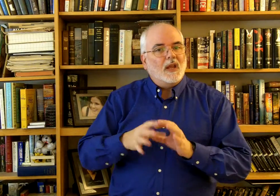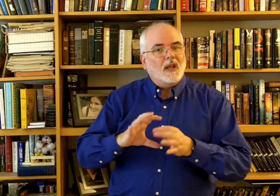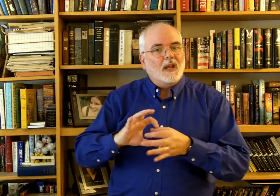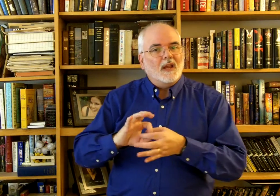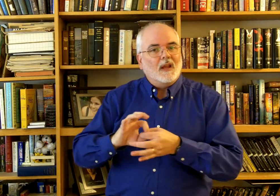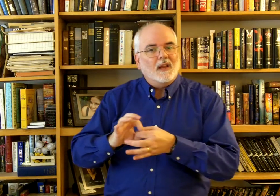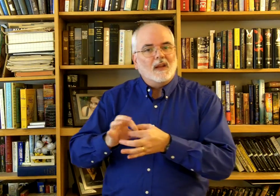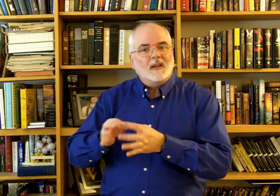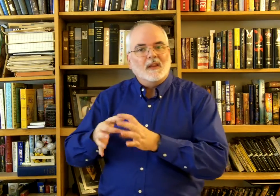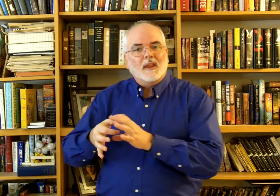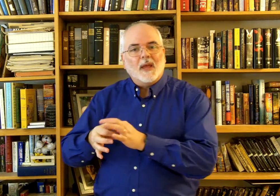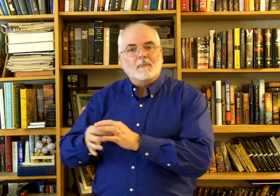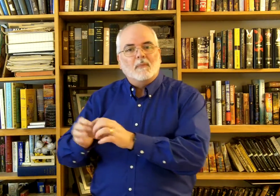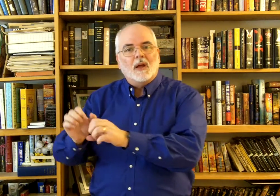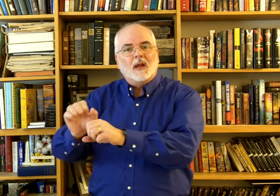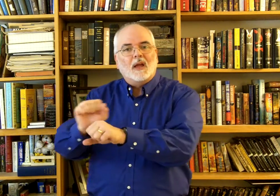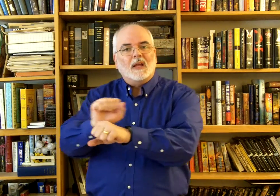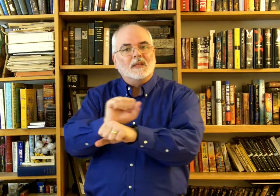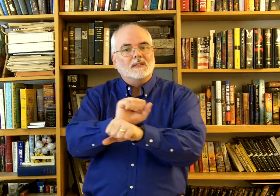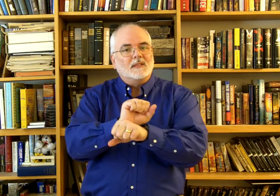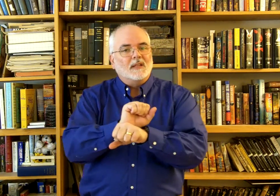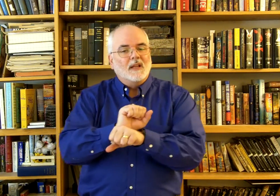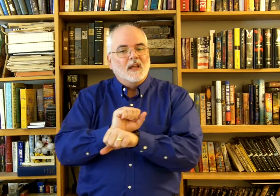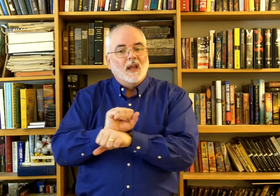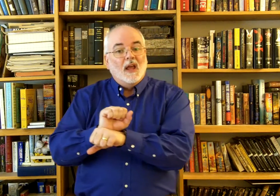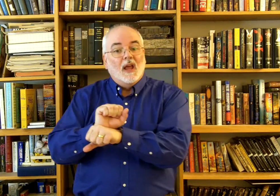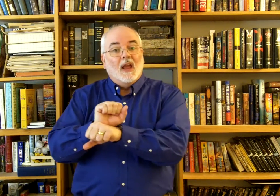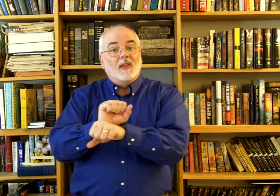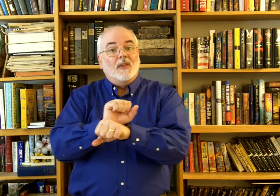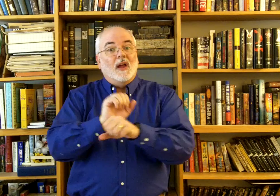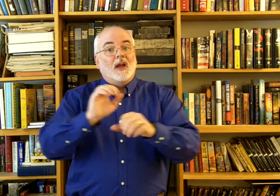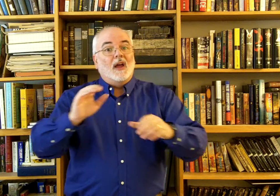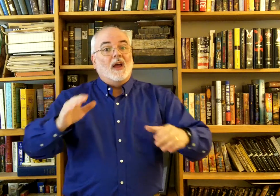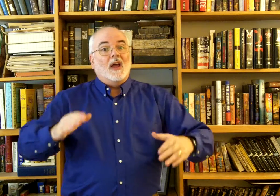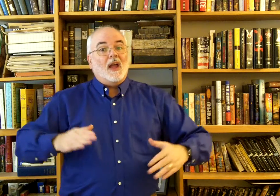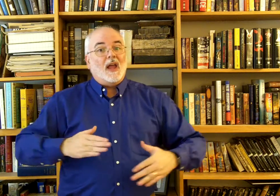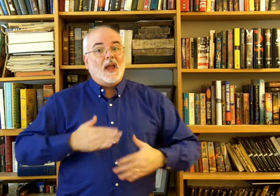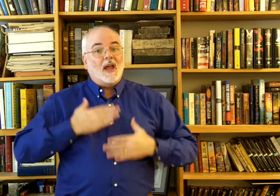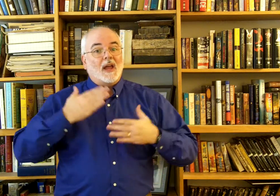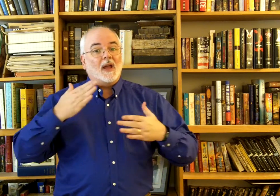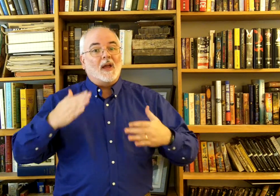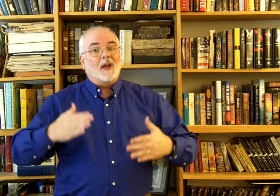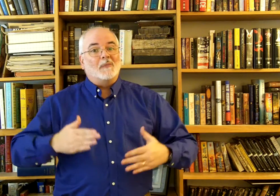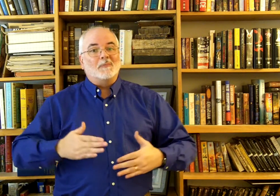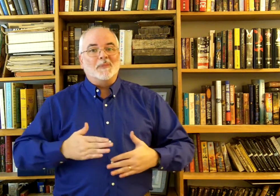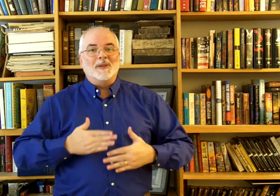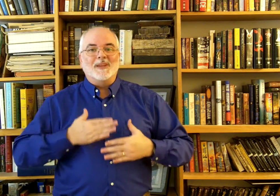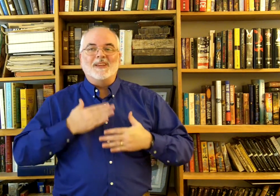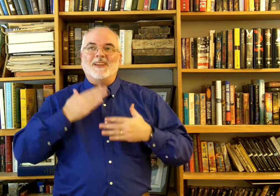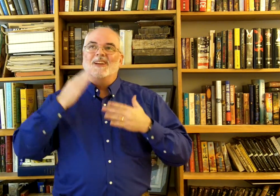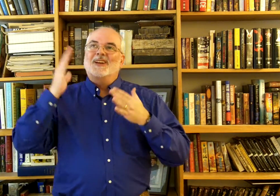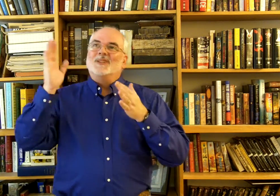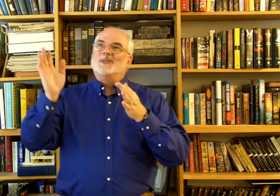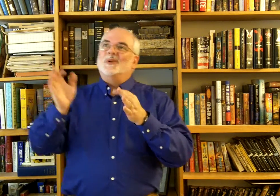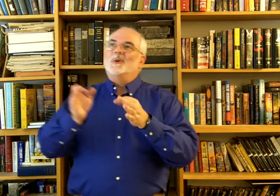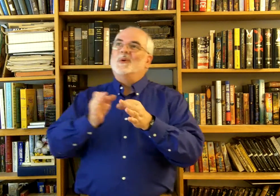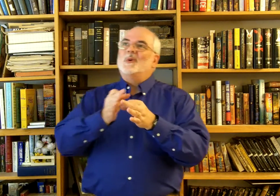that binds the happy souls